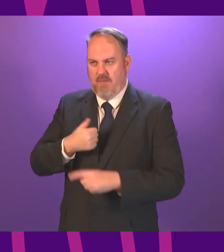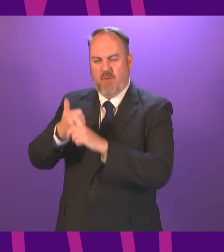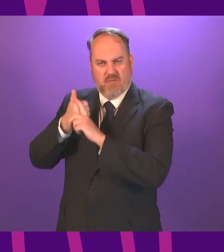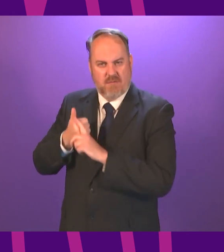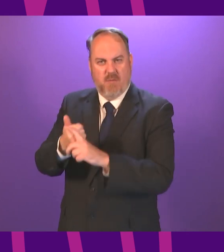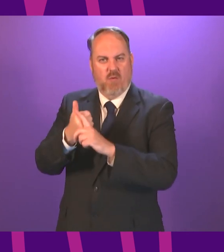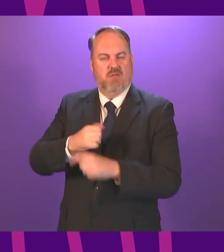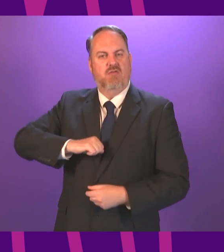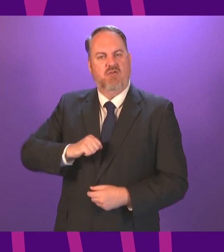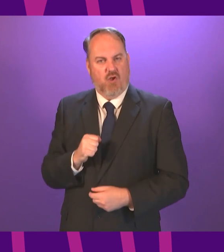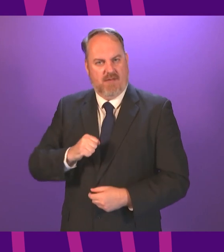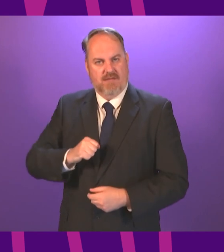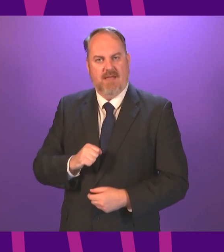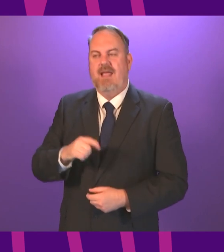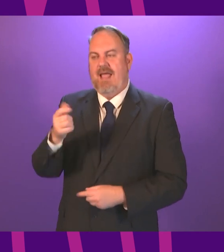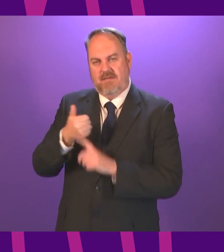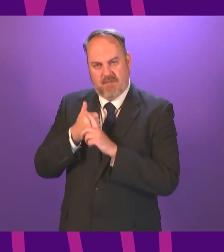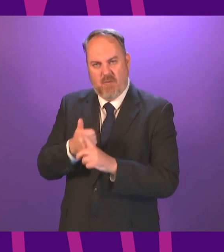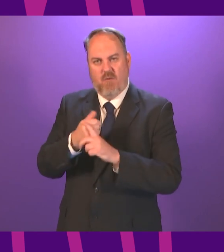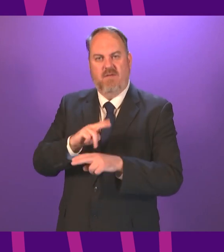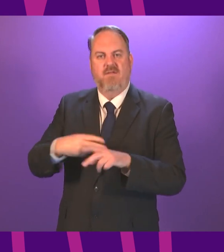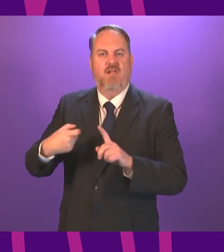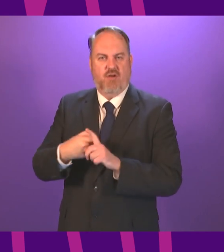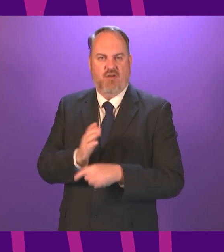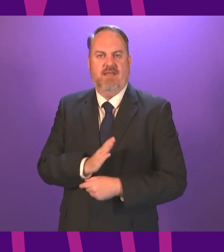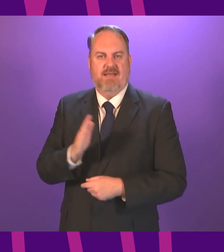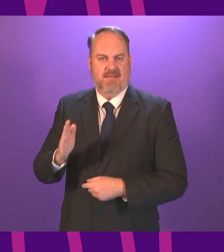Scotland and my constituents in Falkirk East thank you